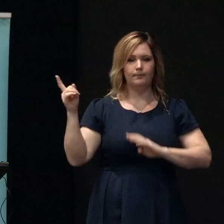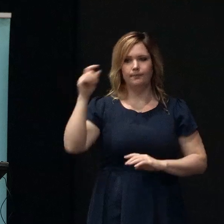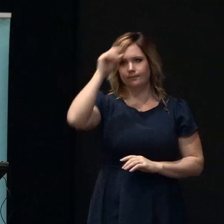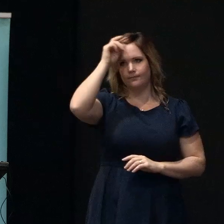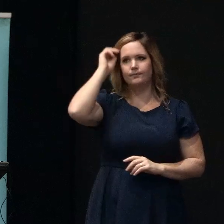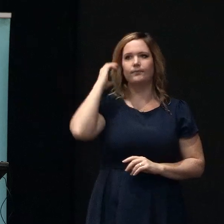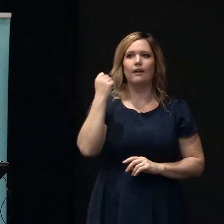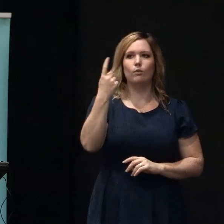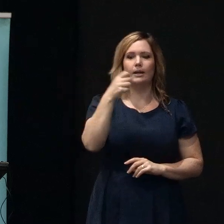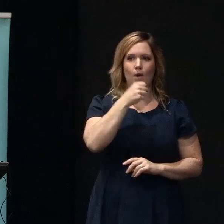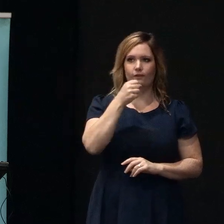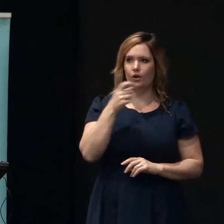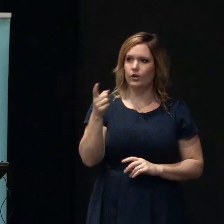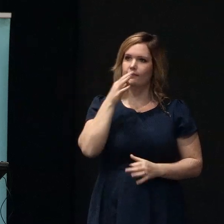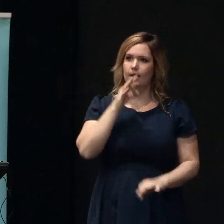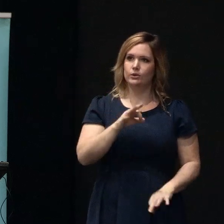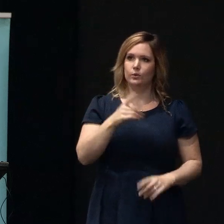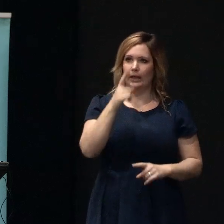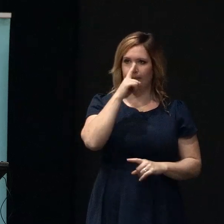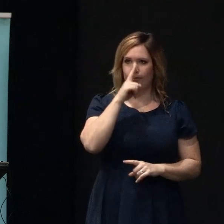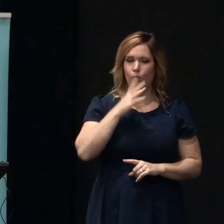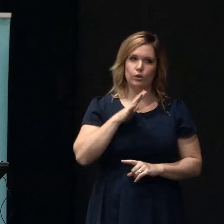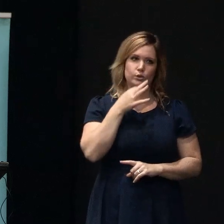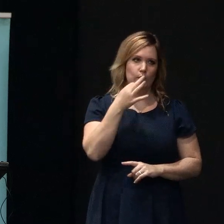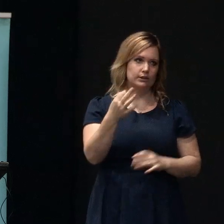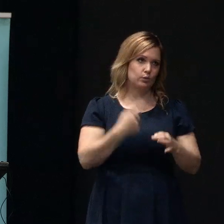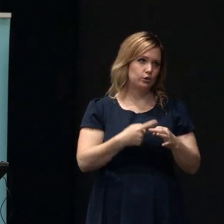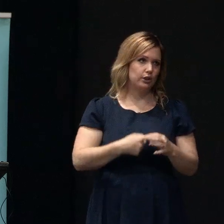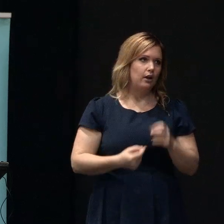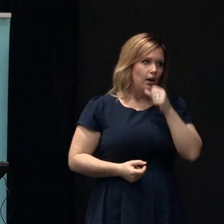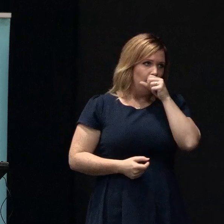got a microphone here so does anyone want to ask a question